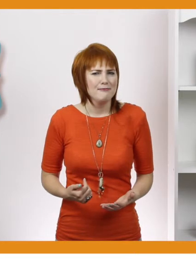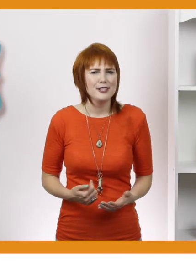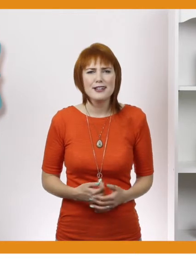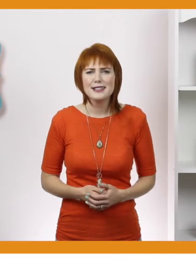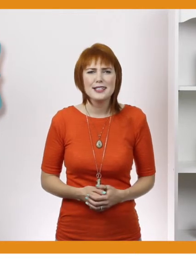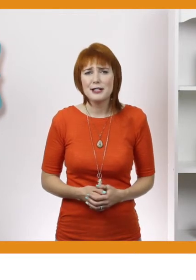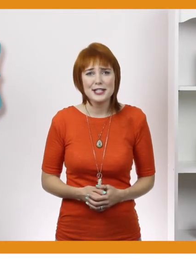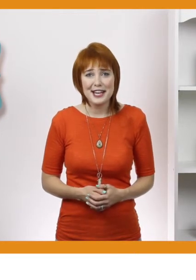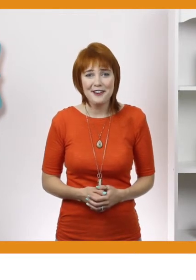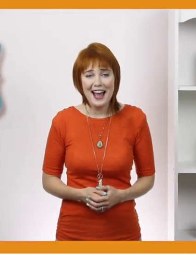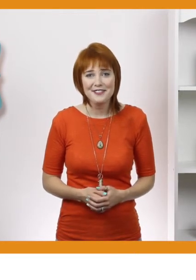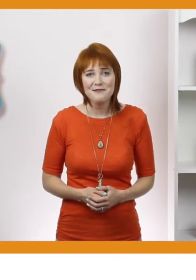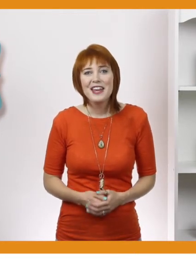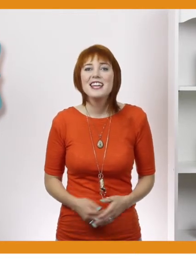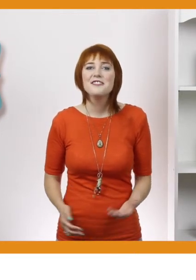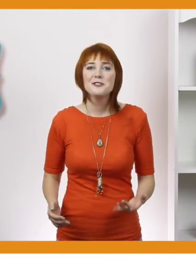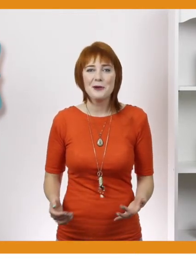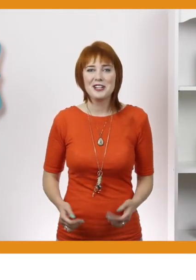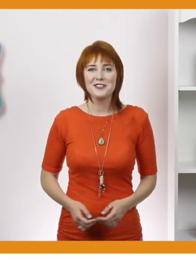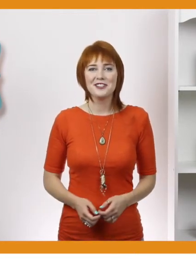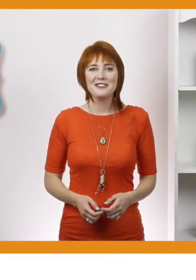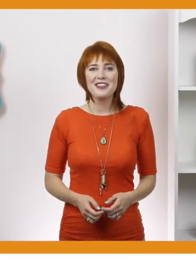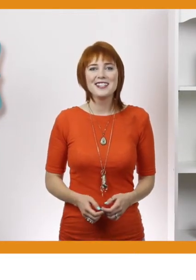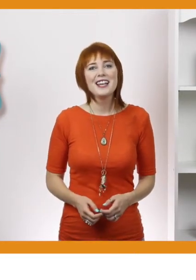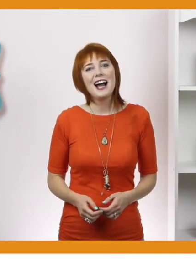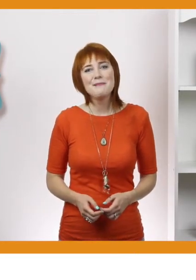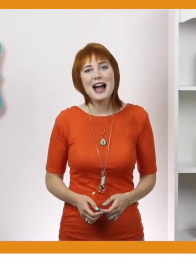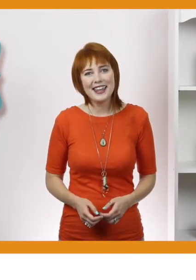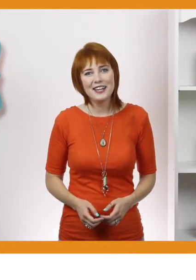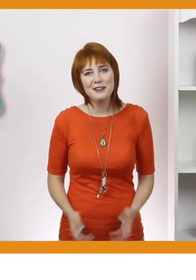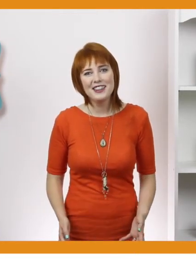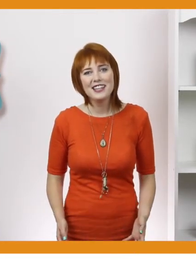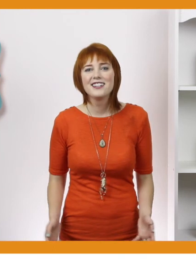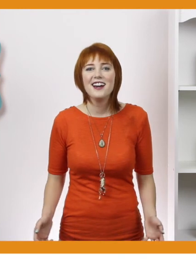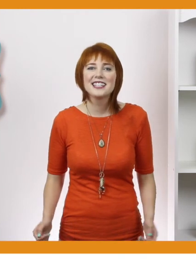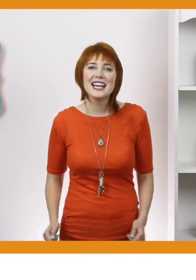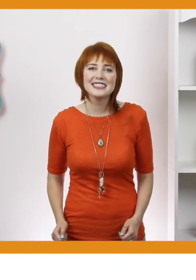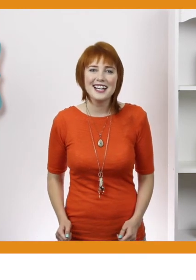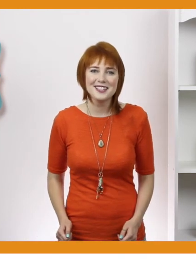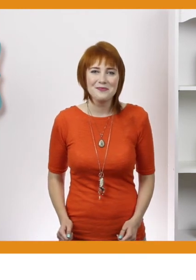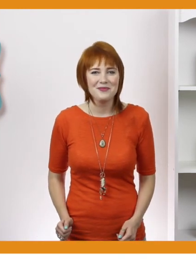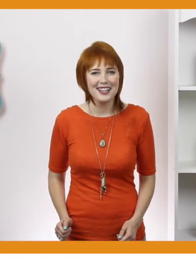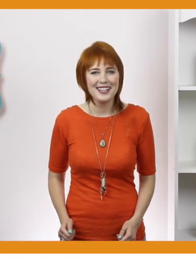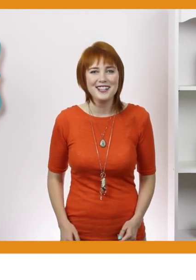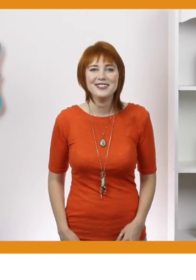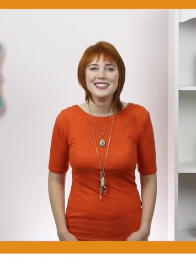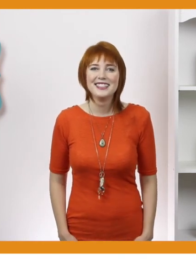And be sure to ask any questions that you have. Thank you so much for learning with us. I'm Adelaide with NotAnExactScience.com.